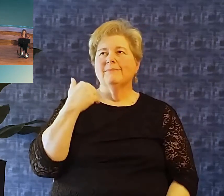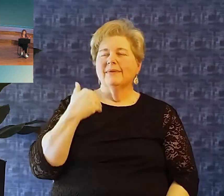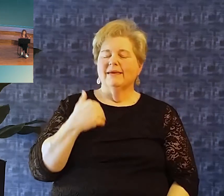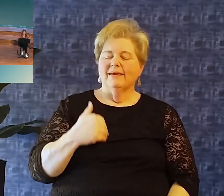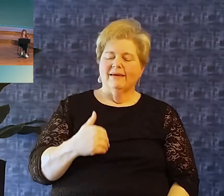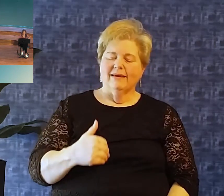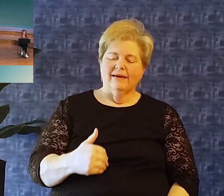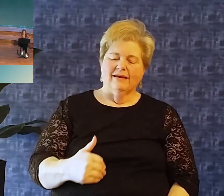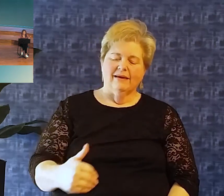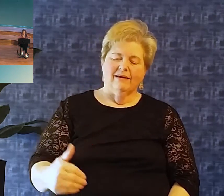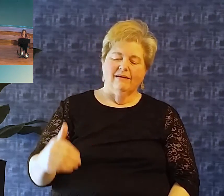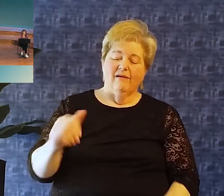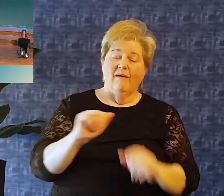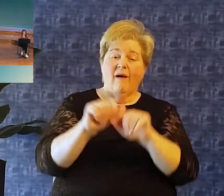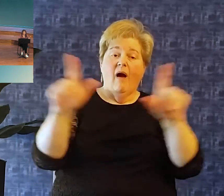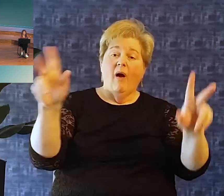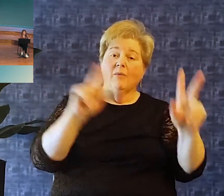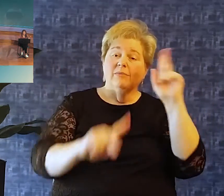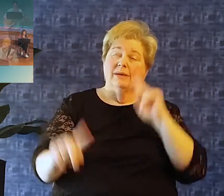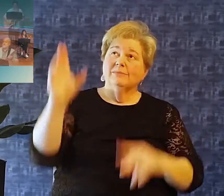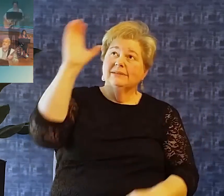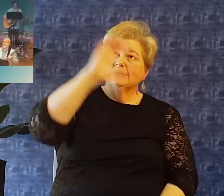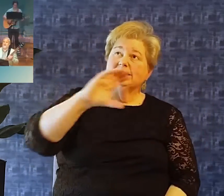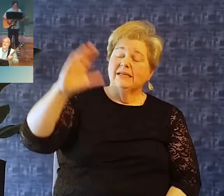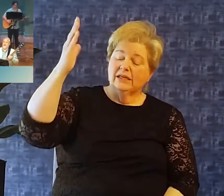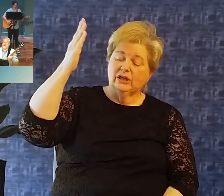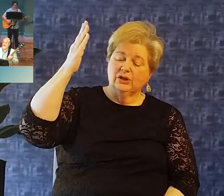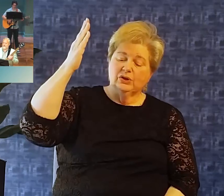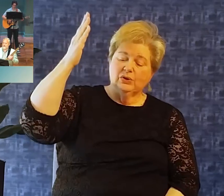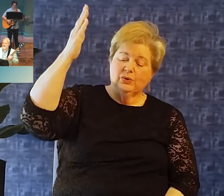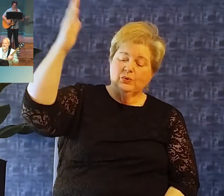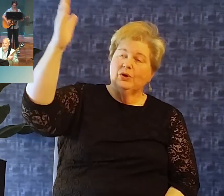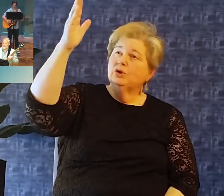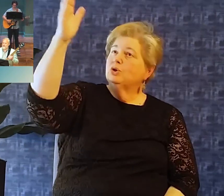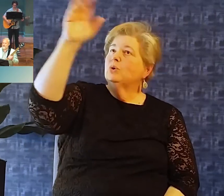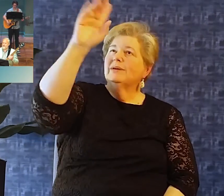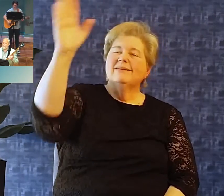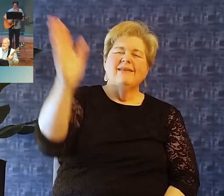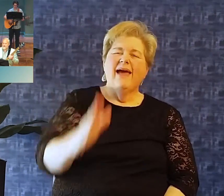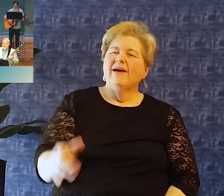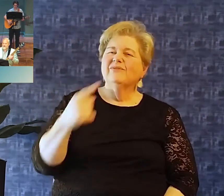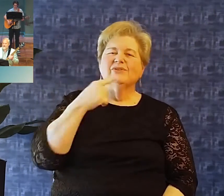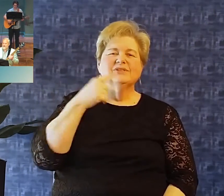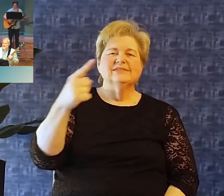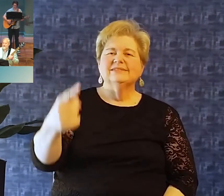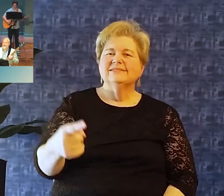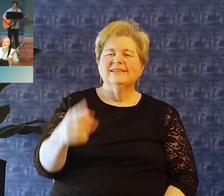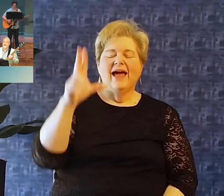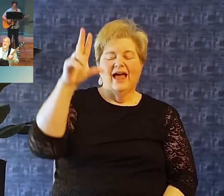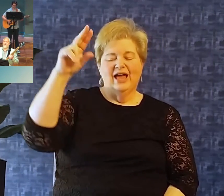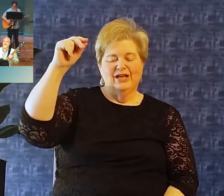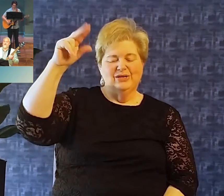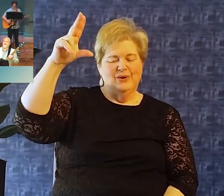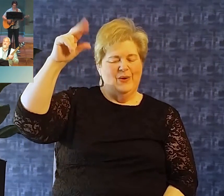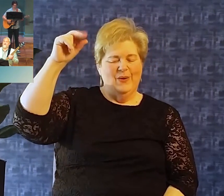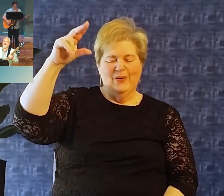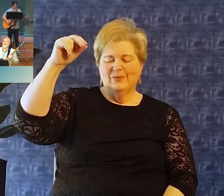To those who have taught thee, thou never said